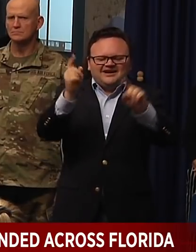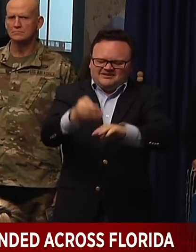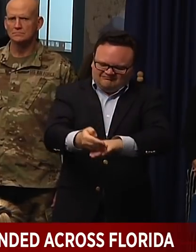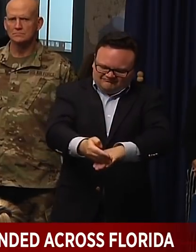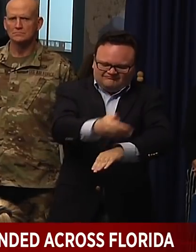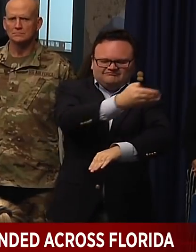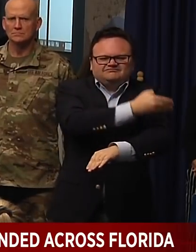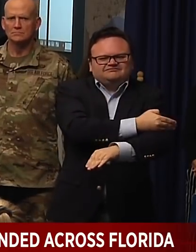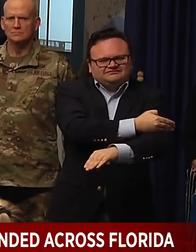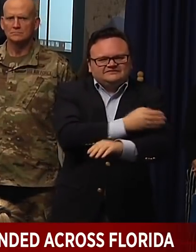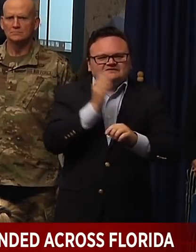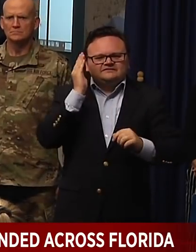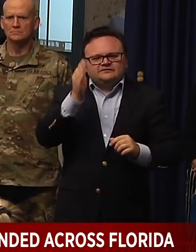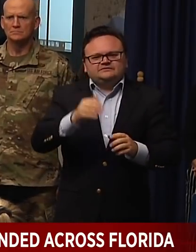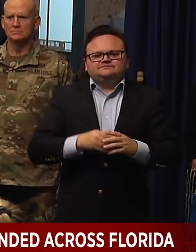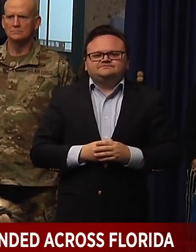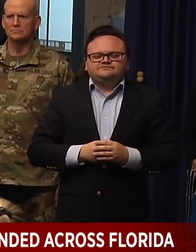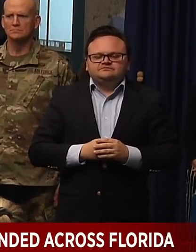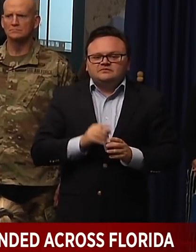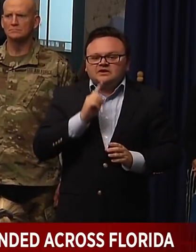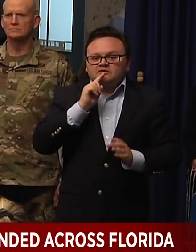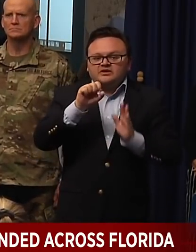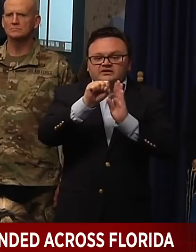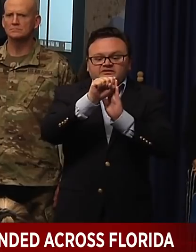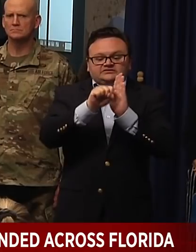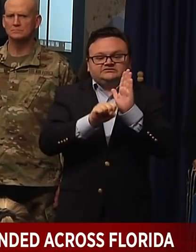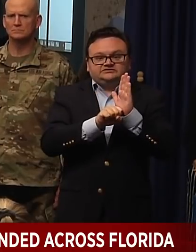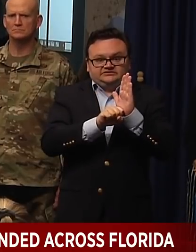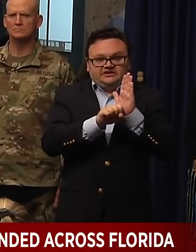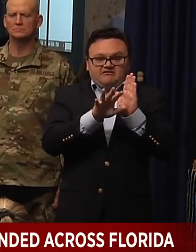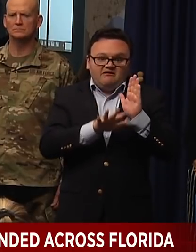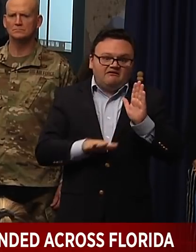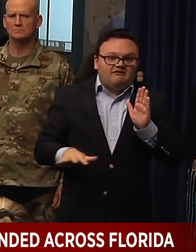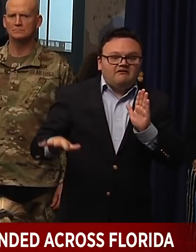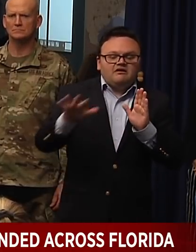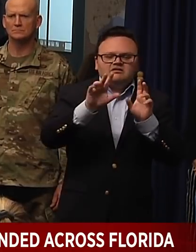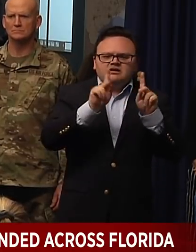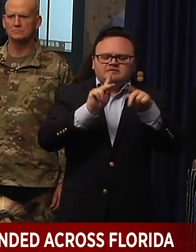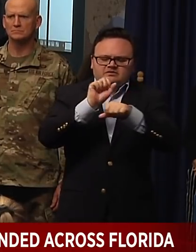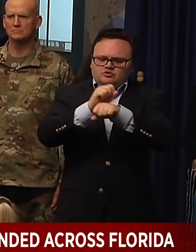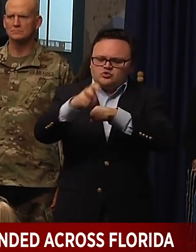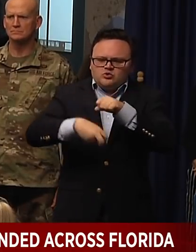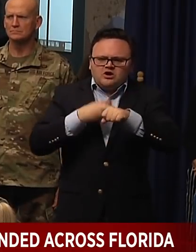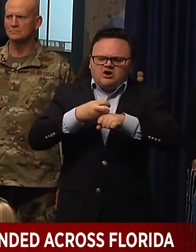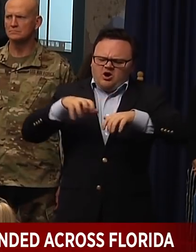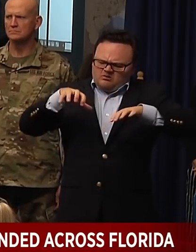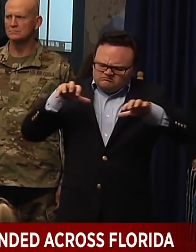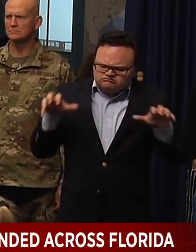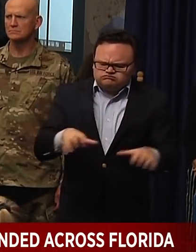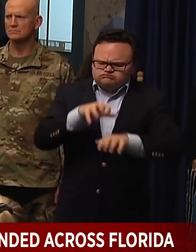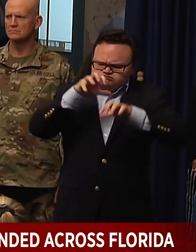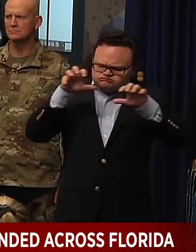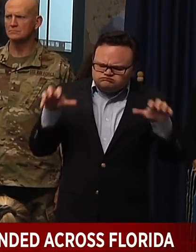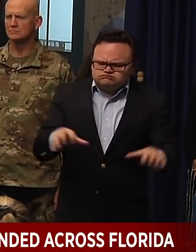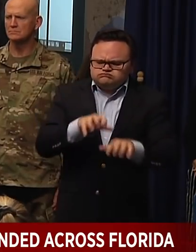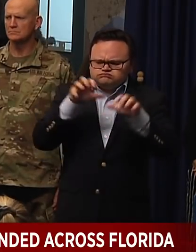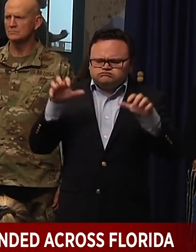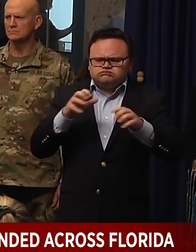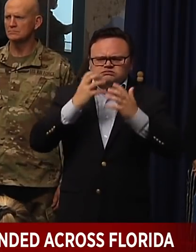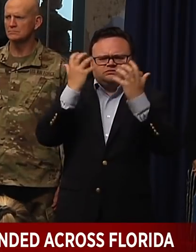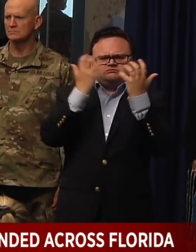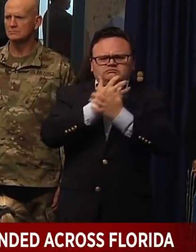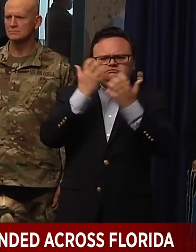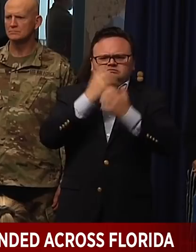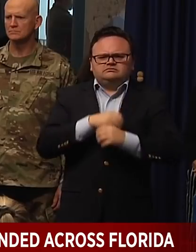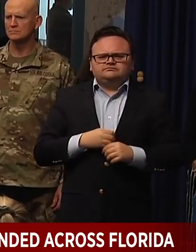I can tell you people around the state are working incredibly hard on the response. You know, if you look at what our health